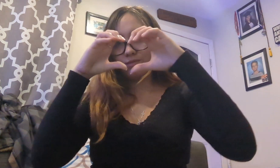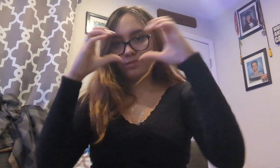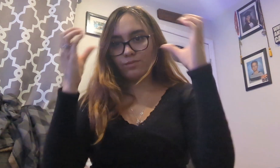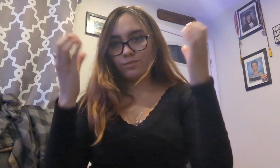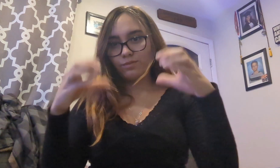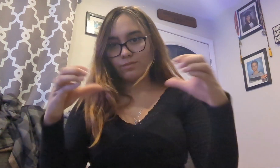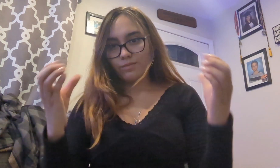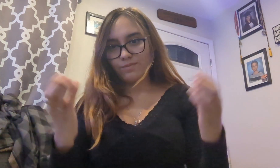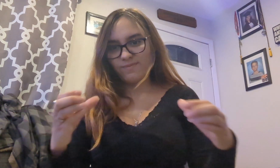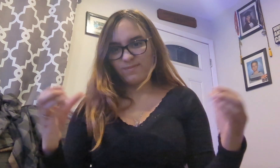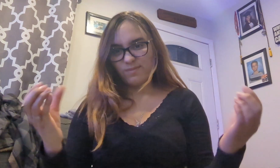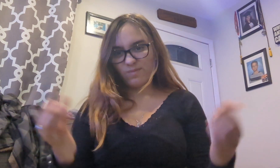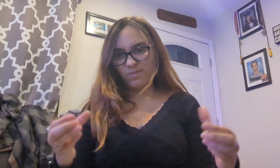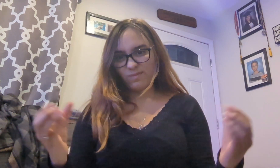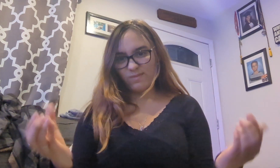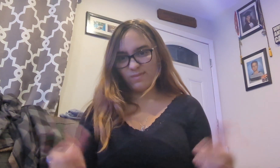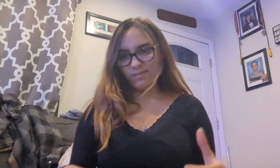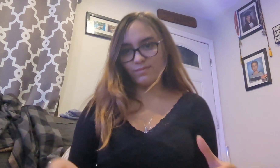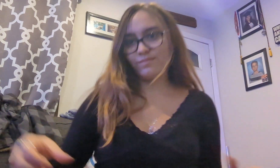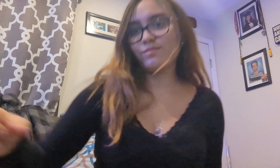Drop the menu all safe and gentle.